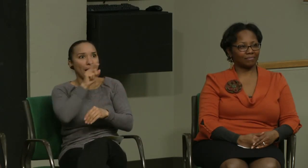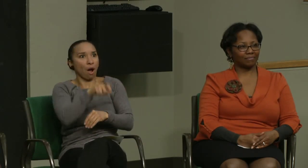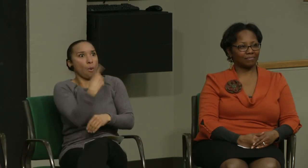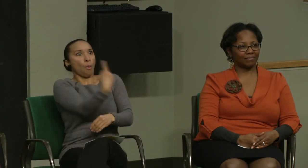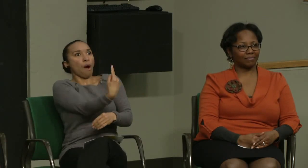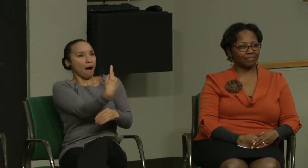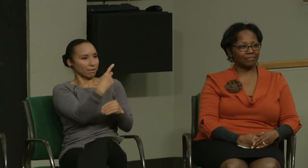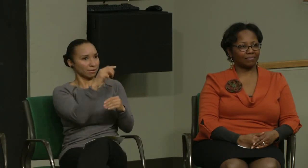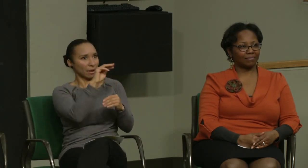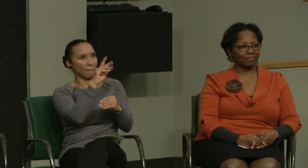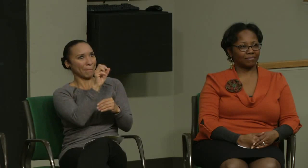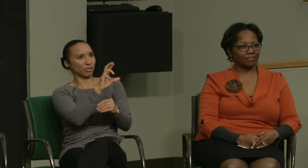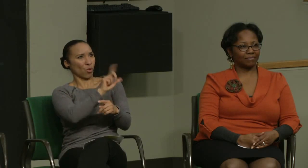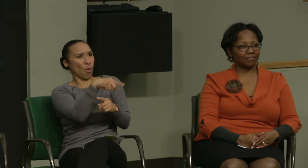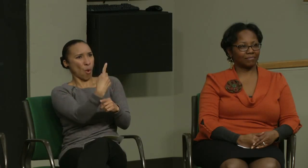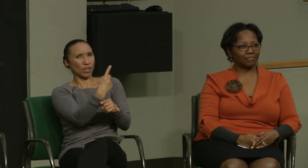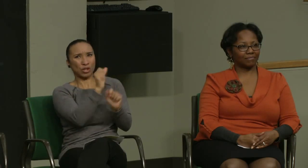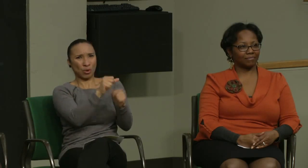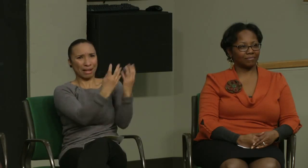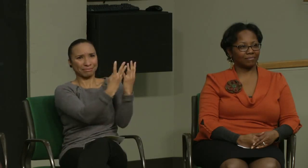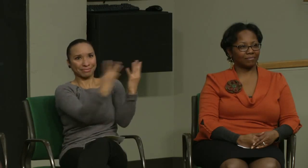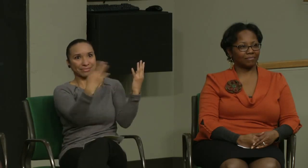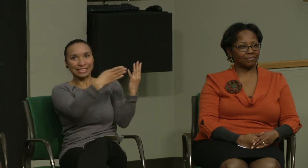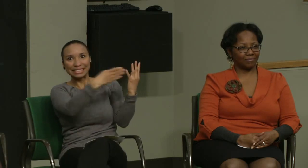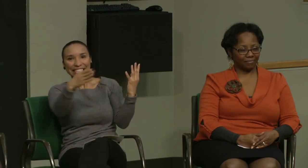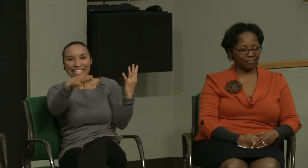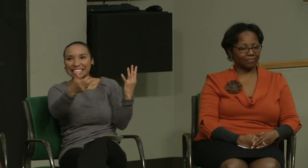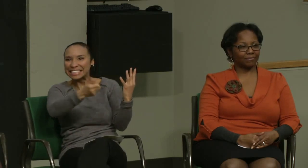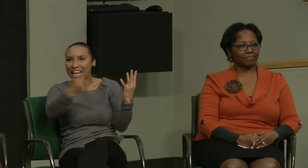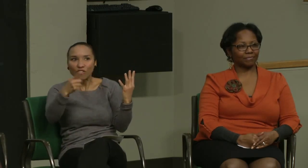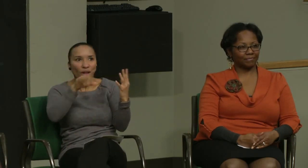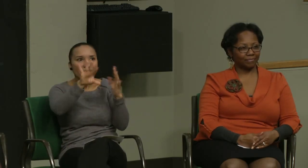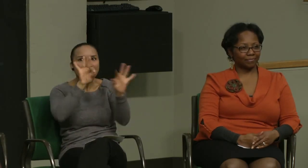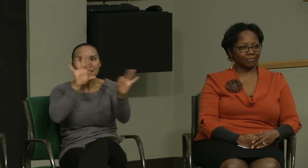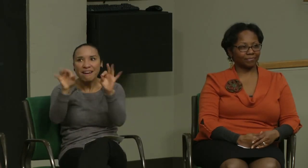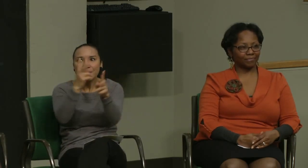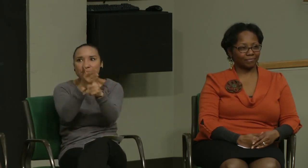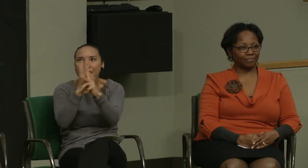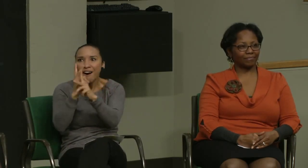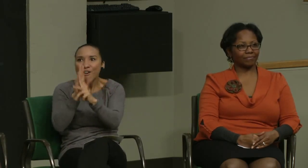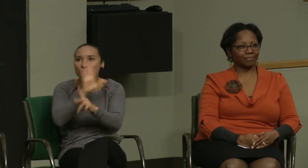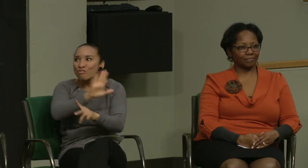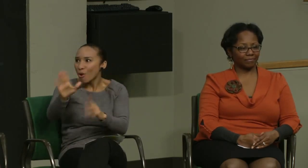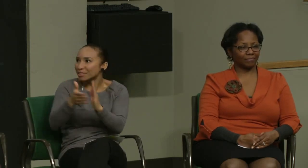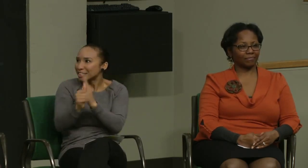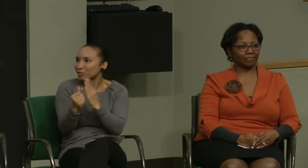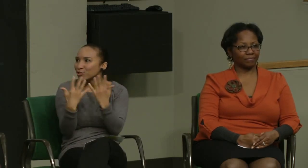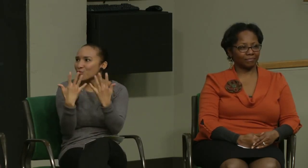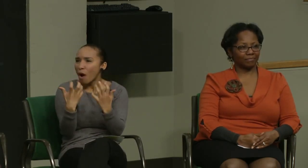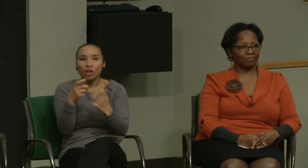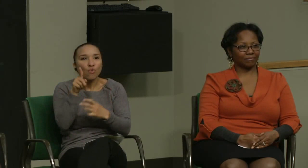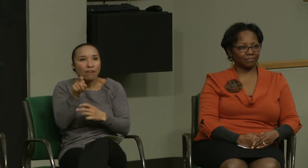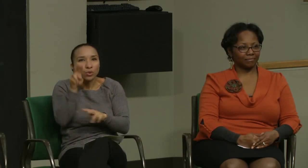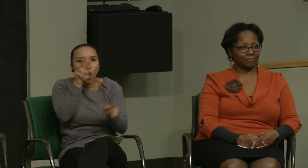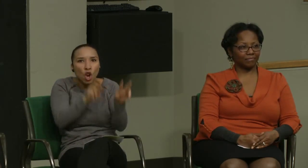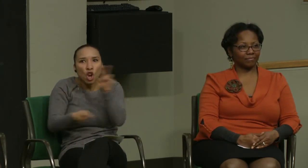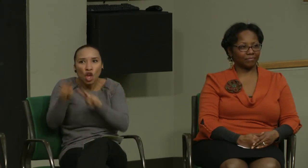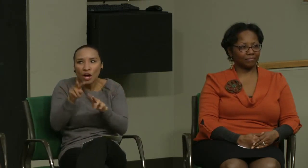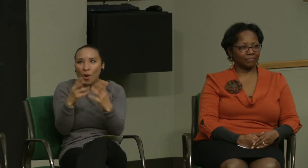from just as well so don't seek one mentor you know look towards what you can take from so many people there's a lot of skills out there